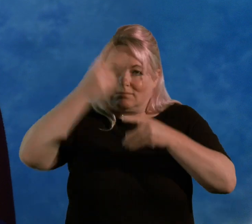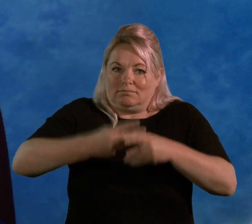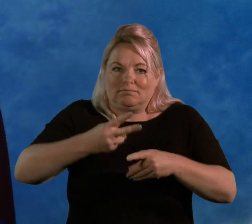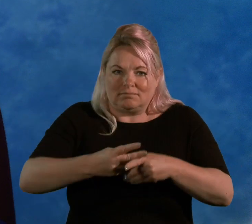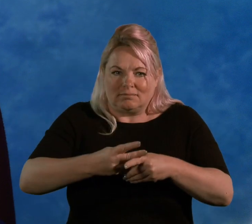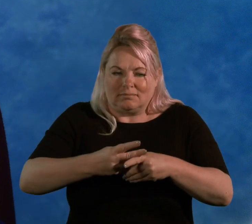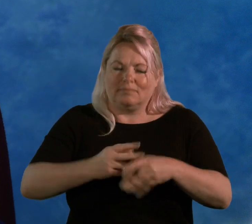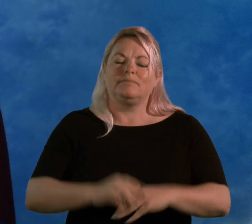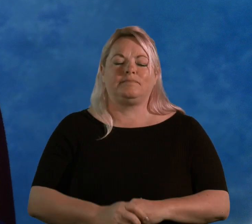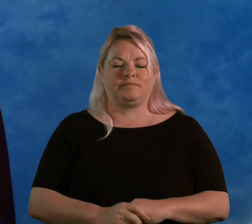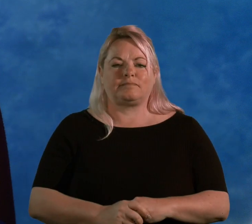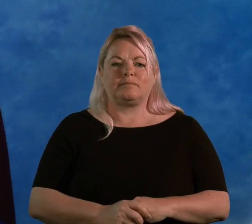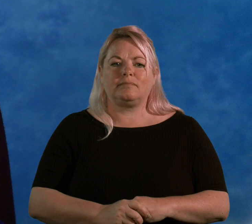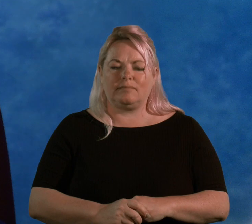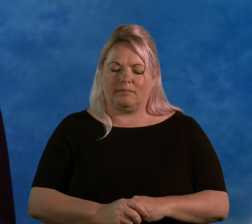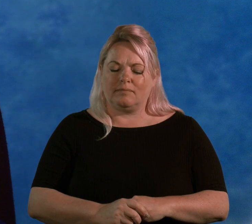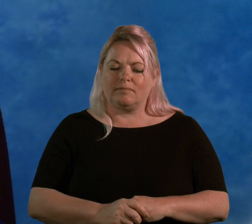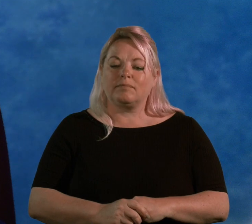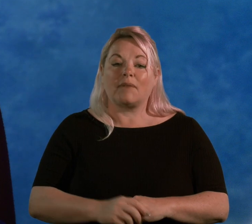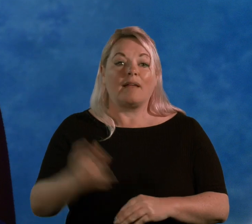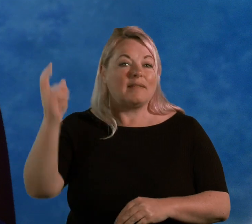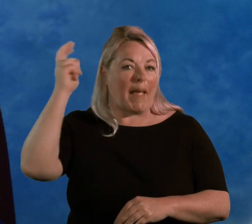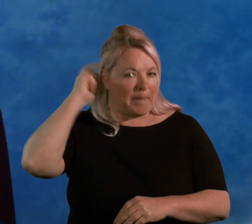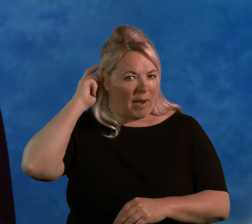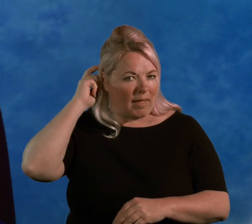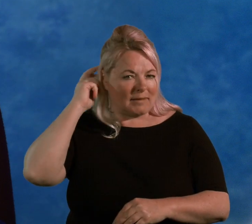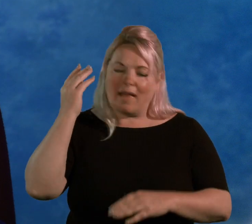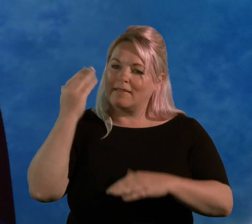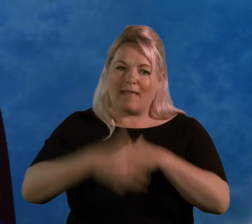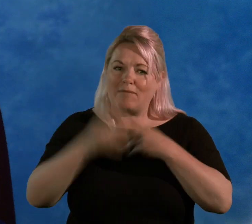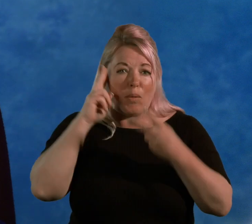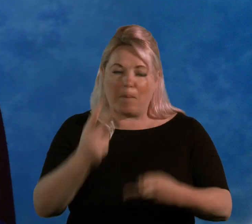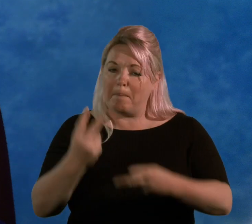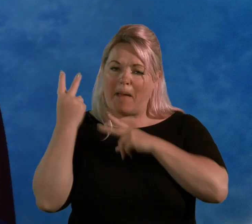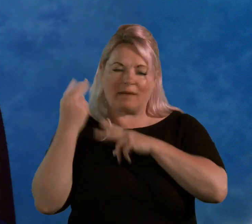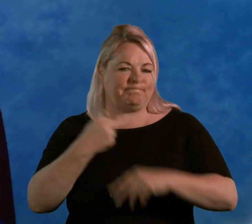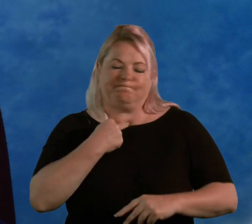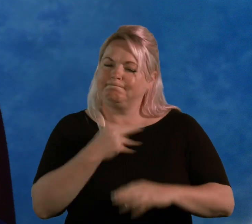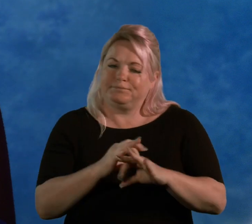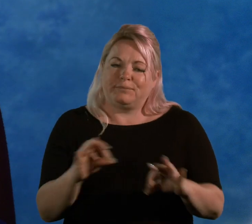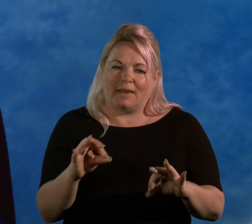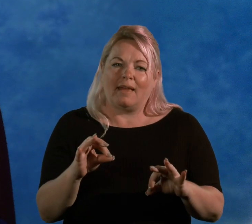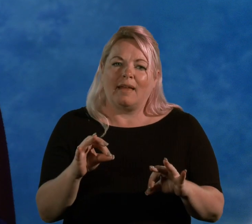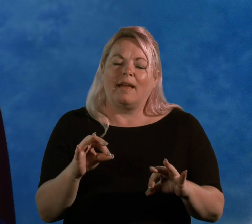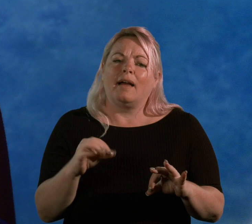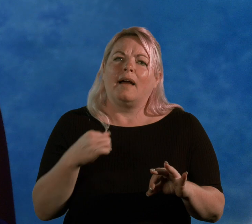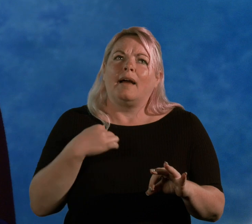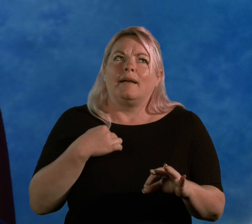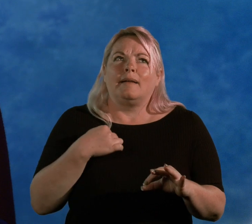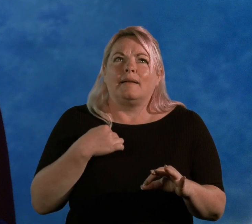since I've had it, I've never looked back. It's just as though it's just